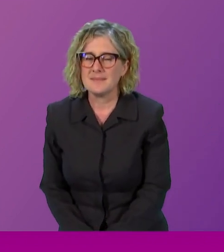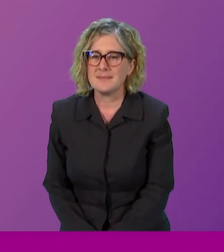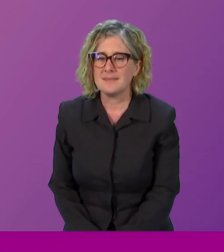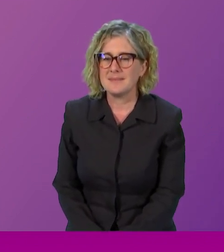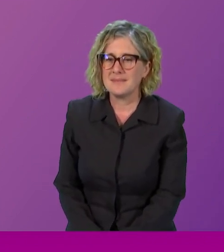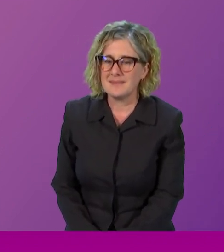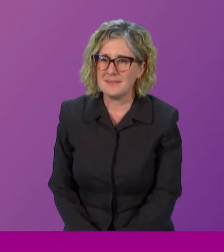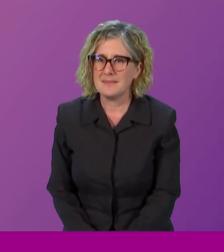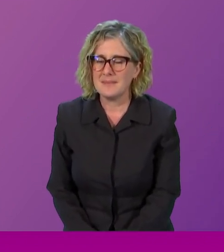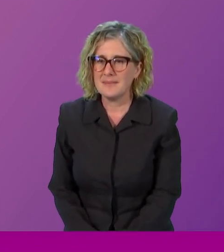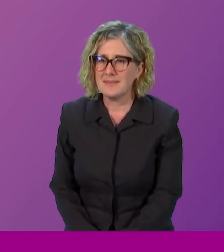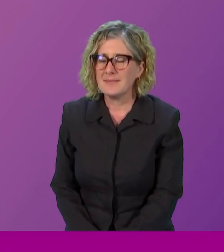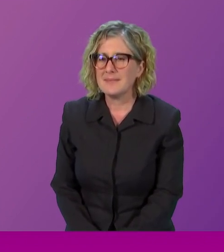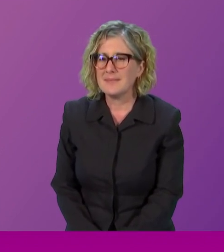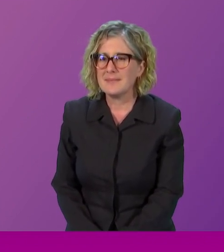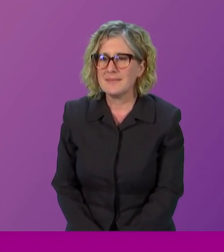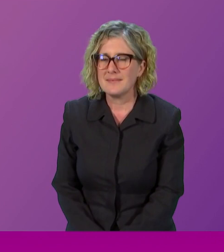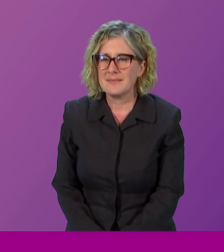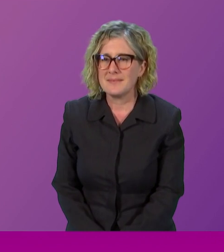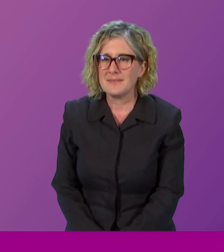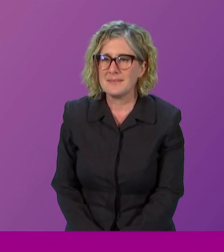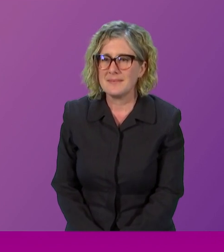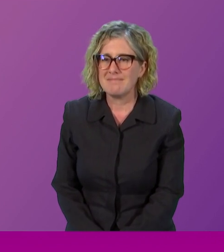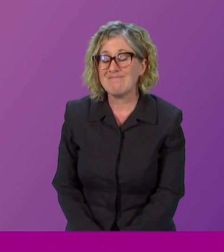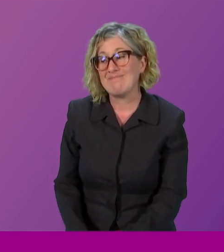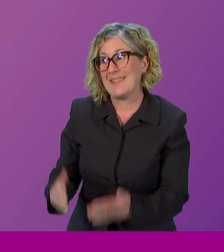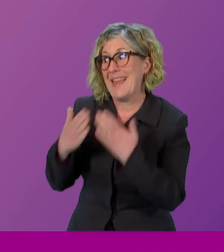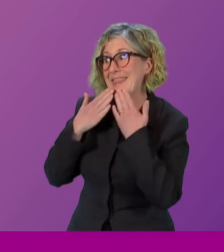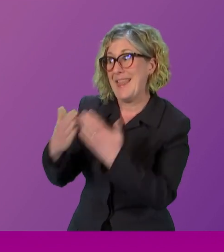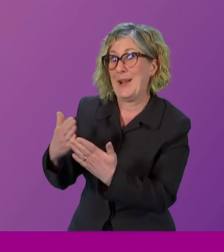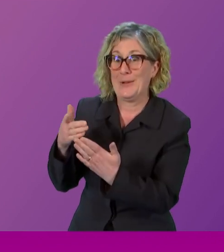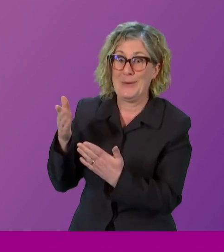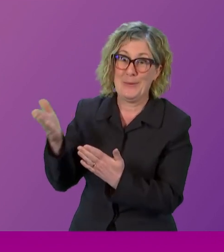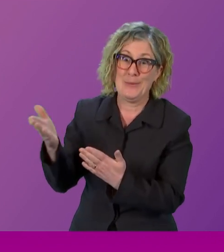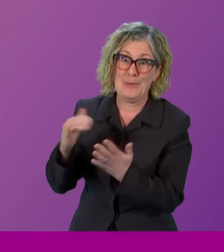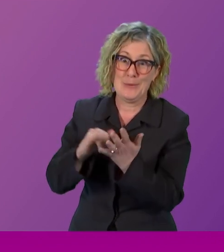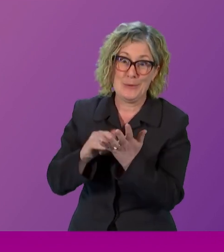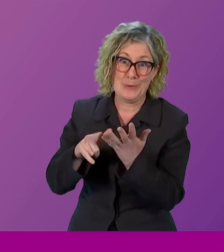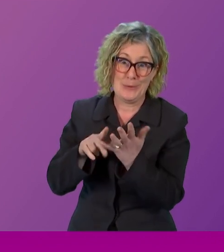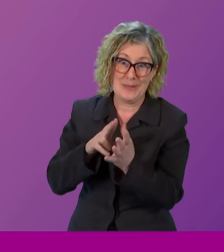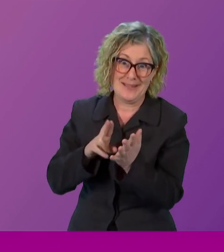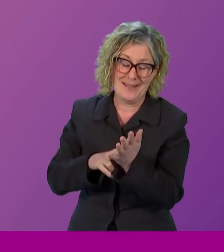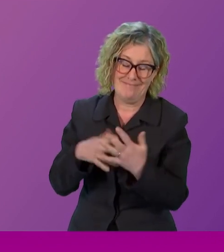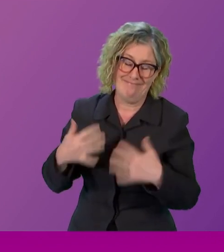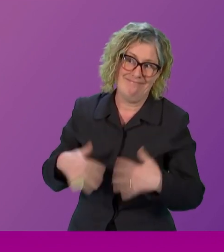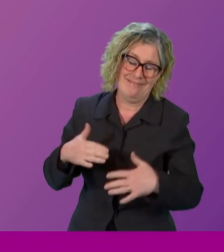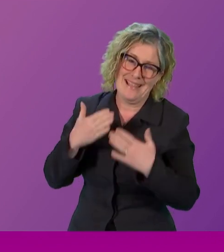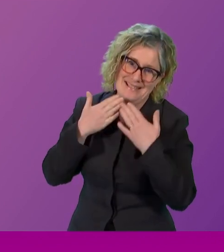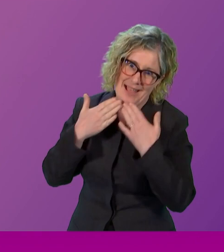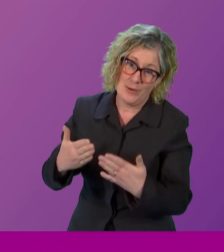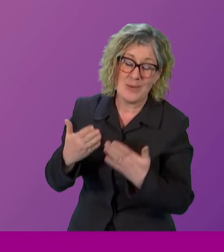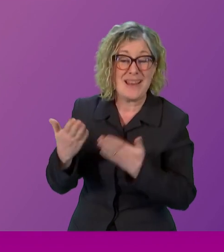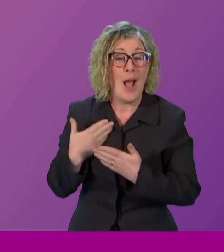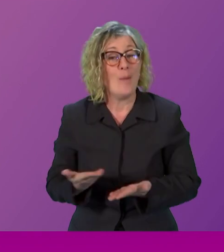Thank you, Susan. Thank you very much indeed. I would now like to ask Agnes Tollmay to give her closing